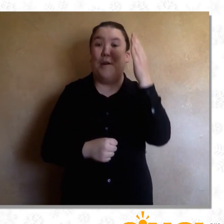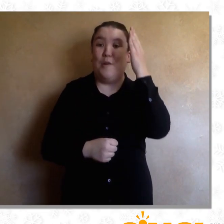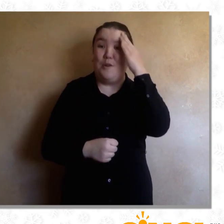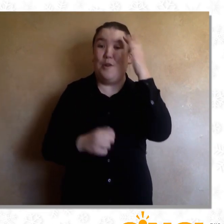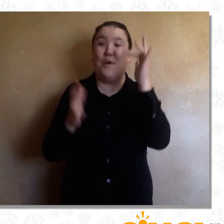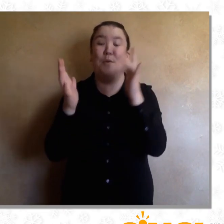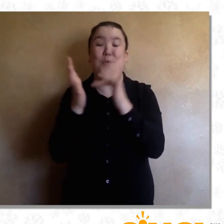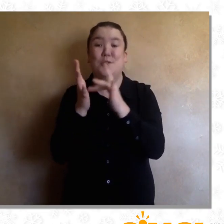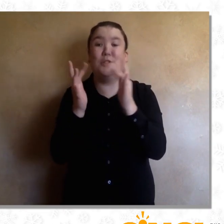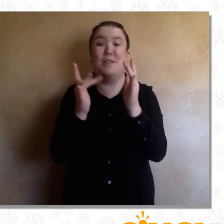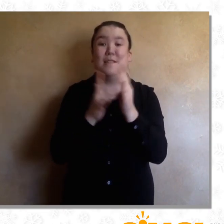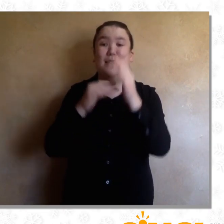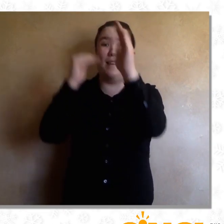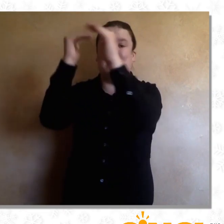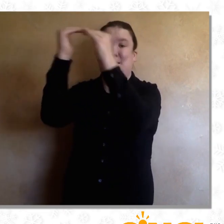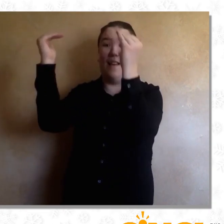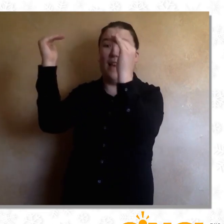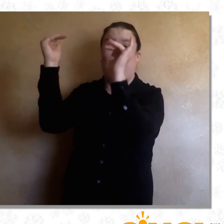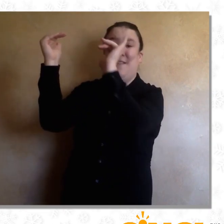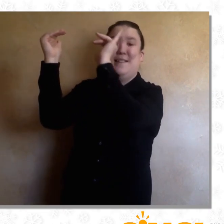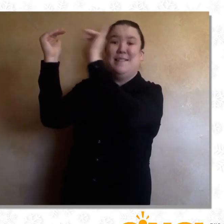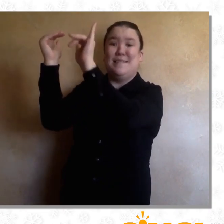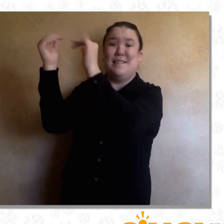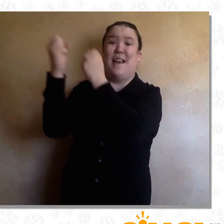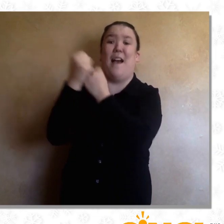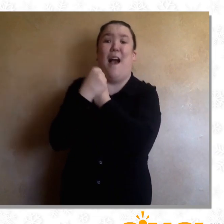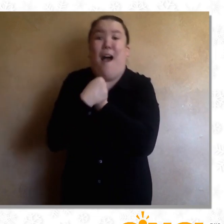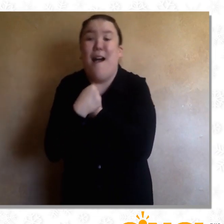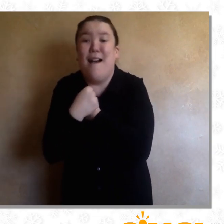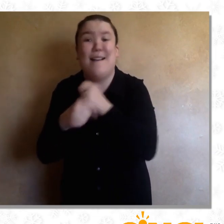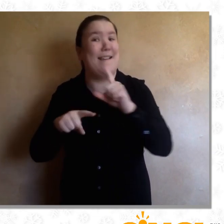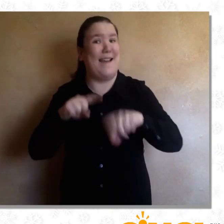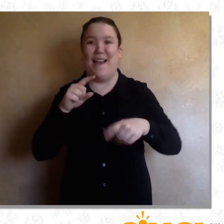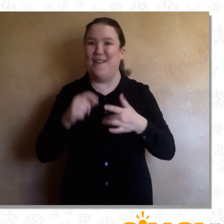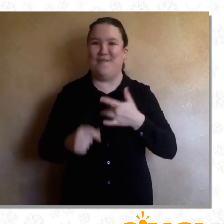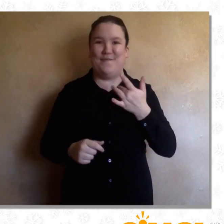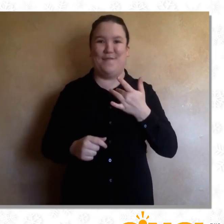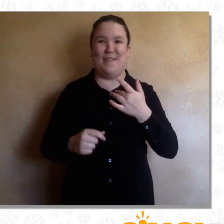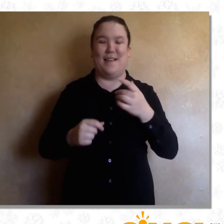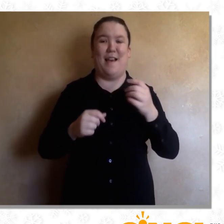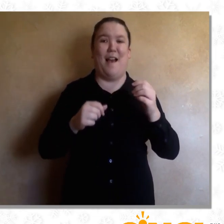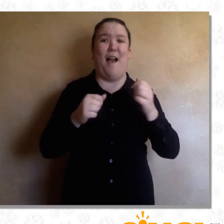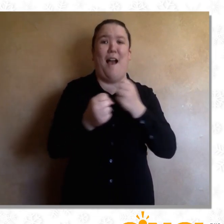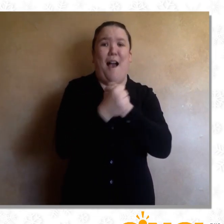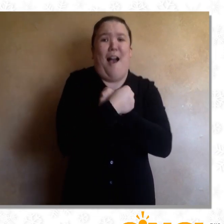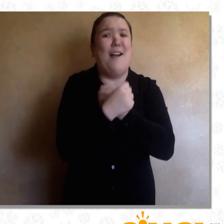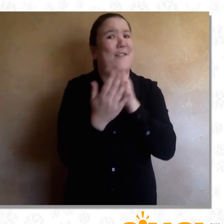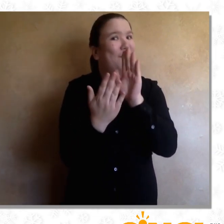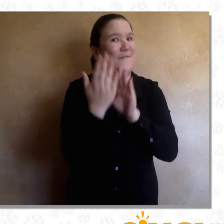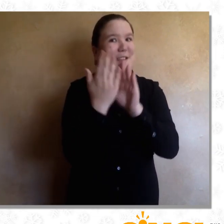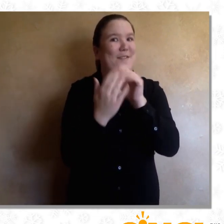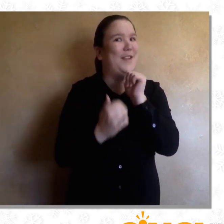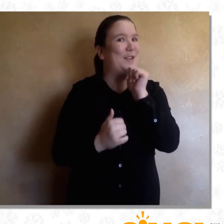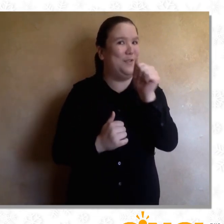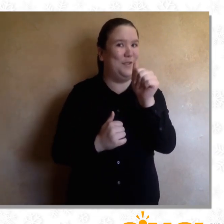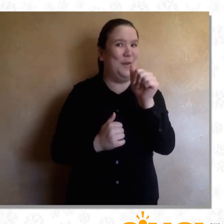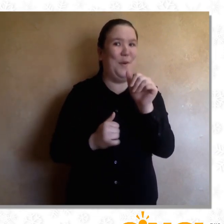Give them a hug like Christ would do, If only through